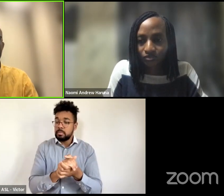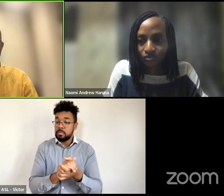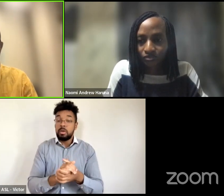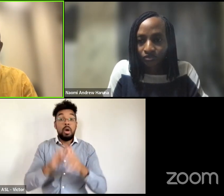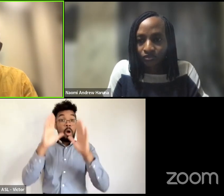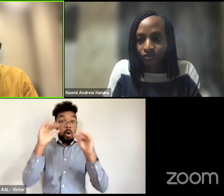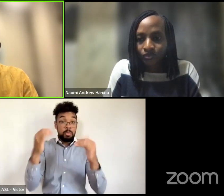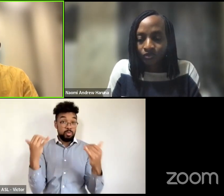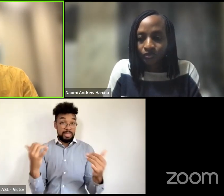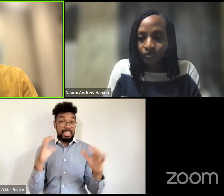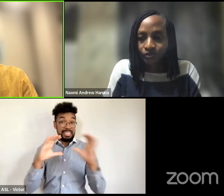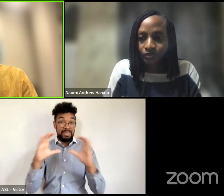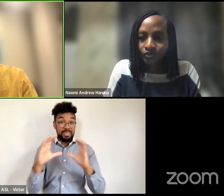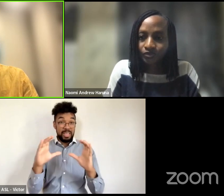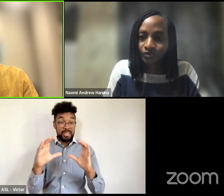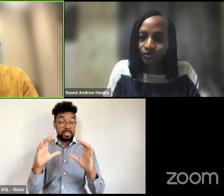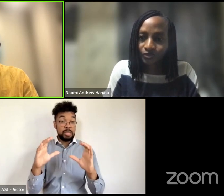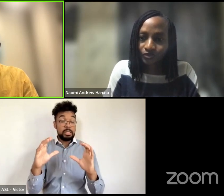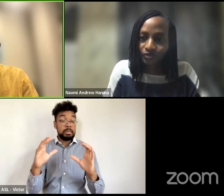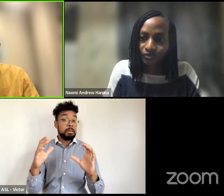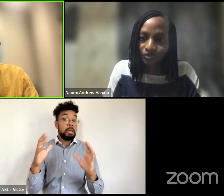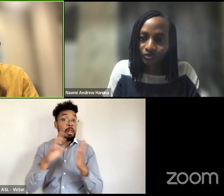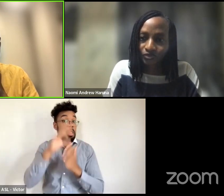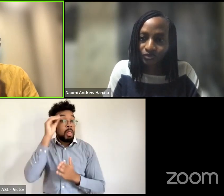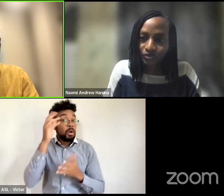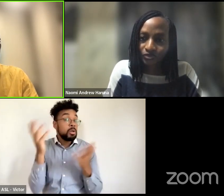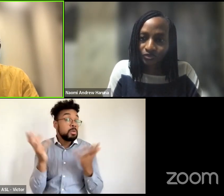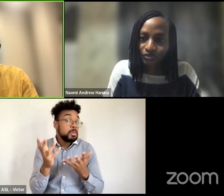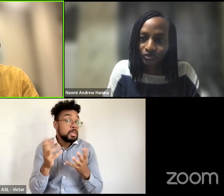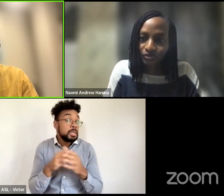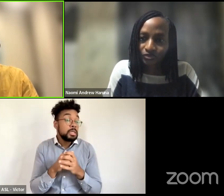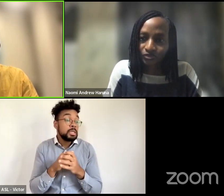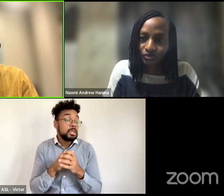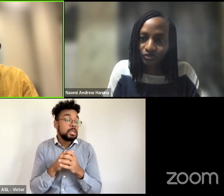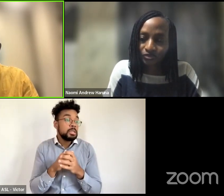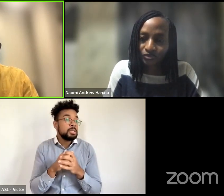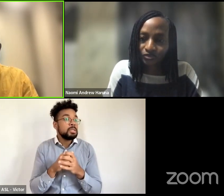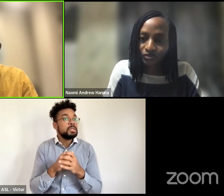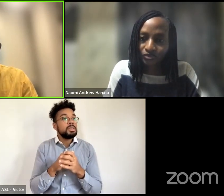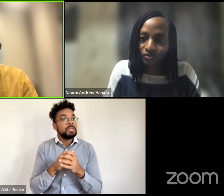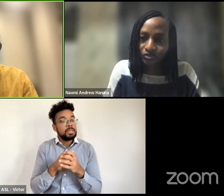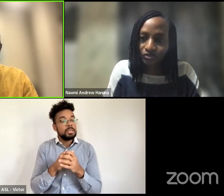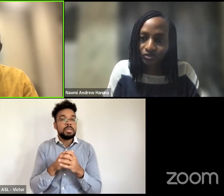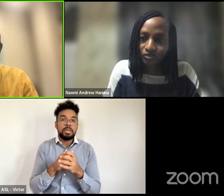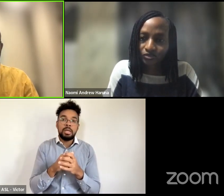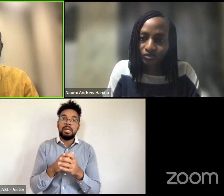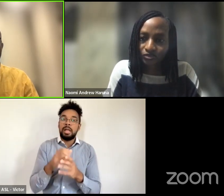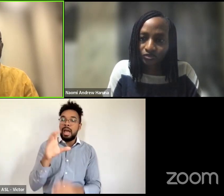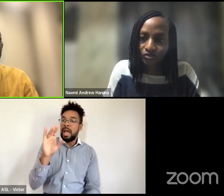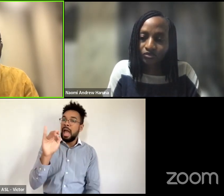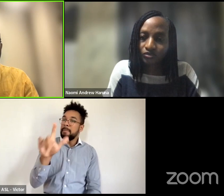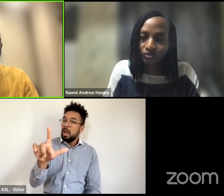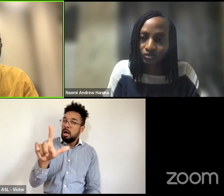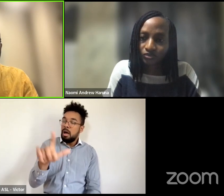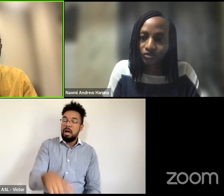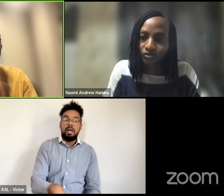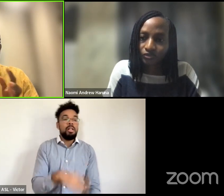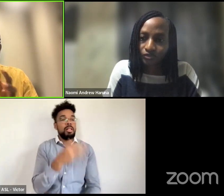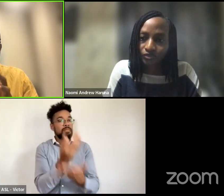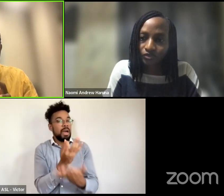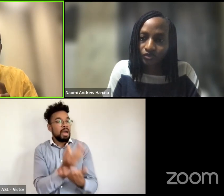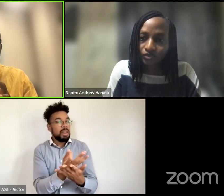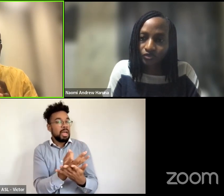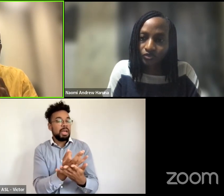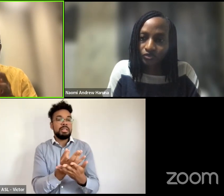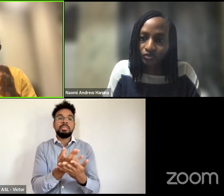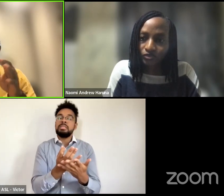conversation today is to have a different disposition to issue of capital and finance because a lot of